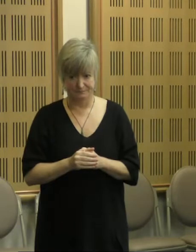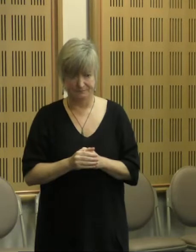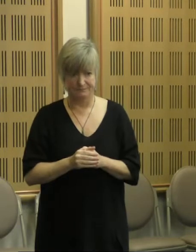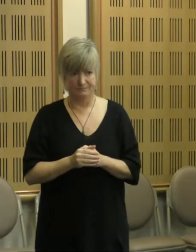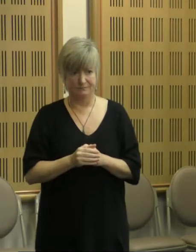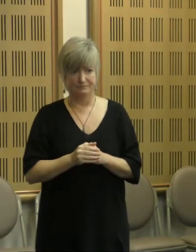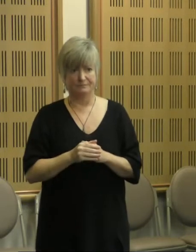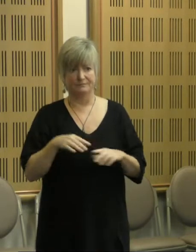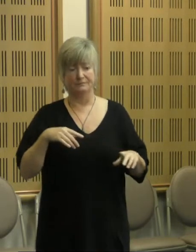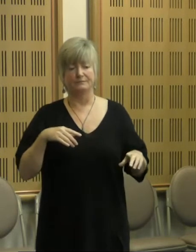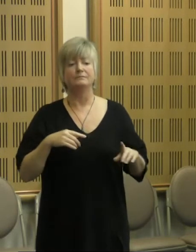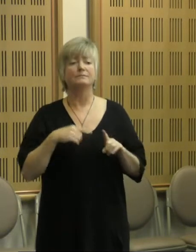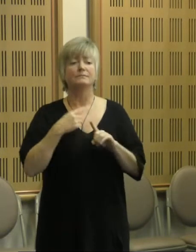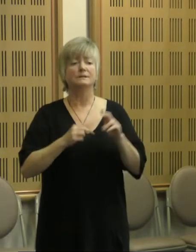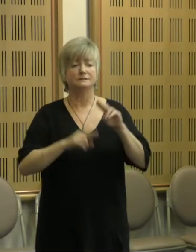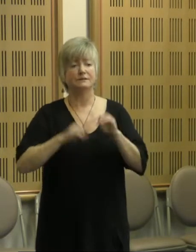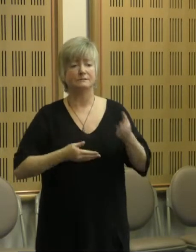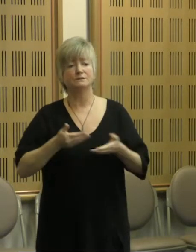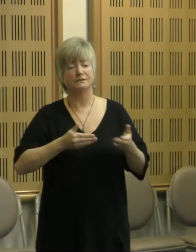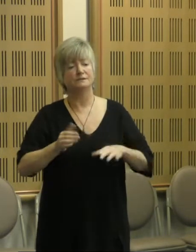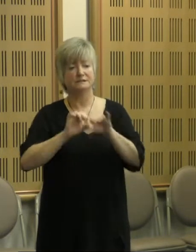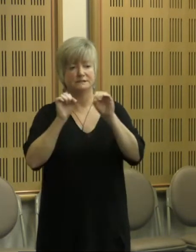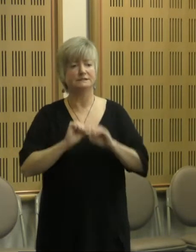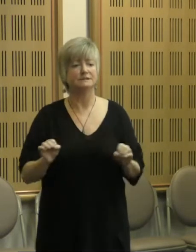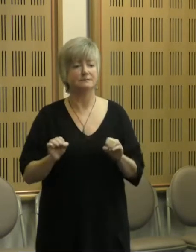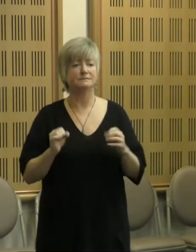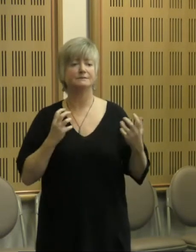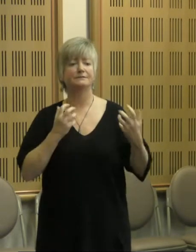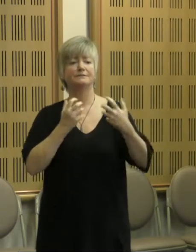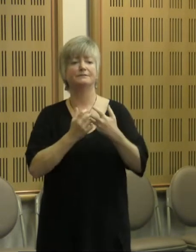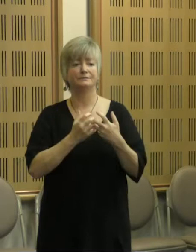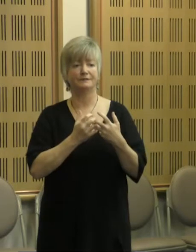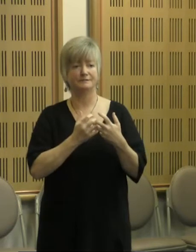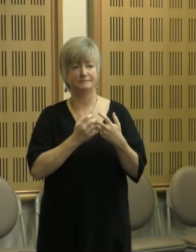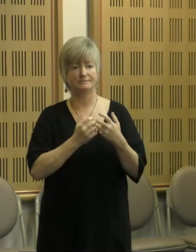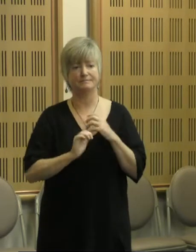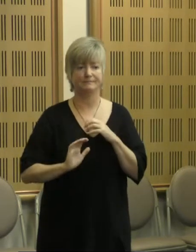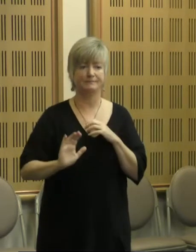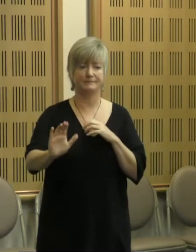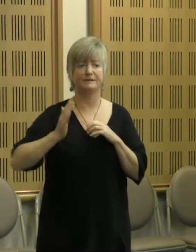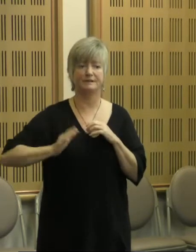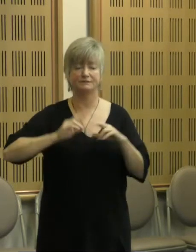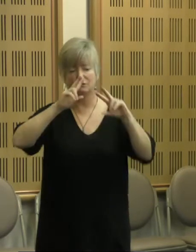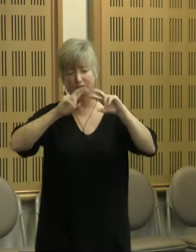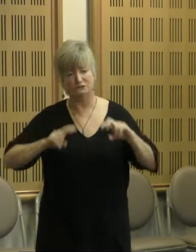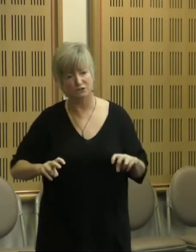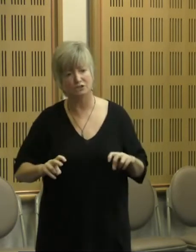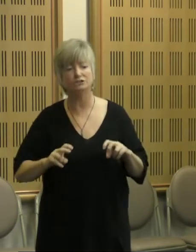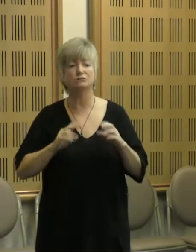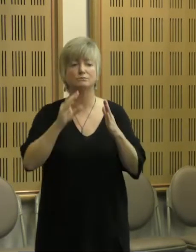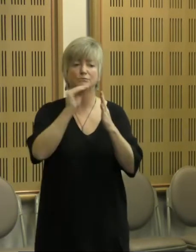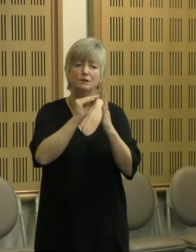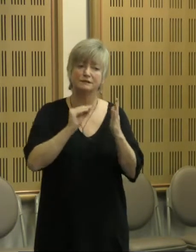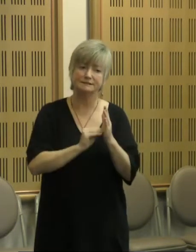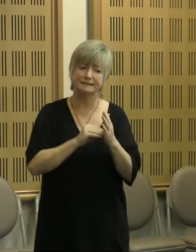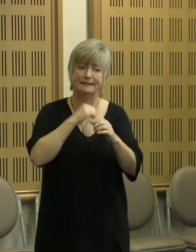First Nations living with disability community with researchers, services and policy makers within values and cultures that promote their